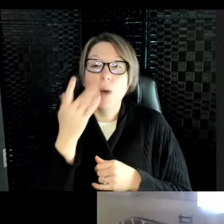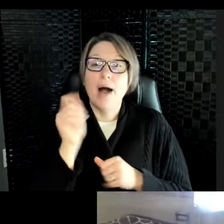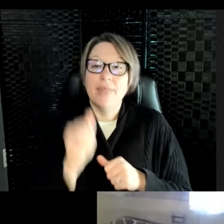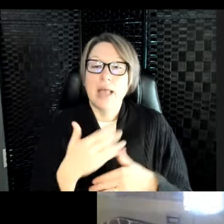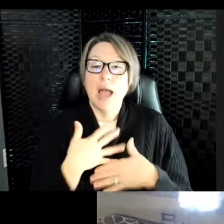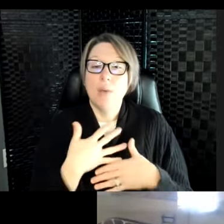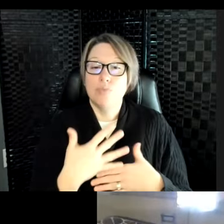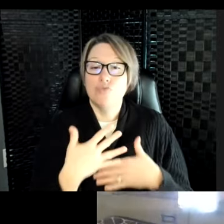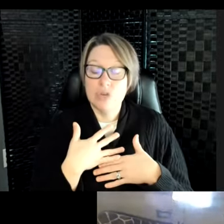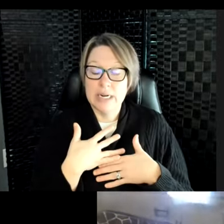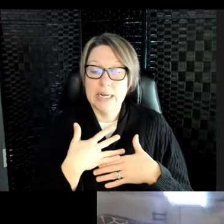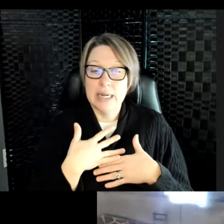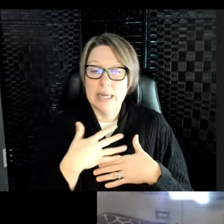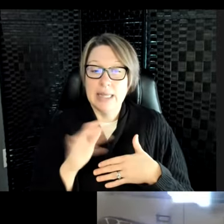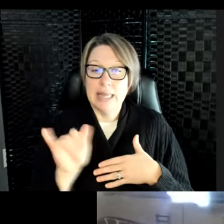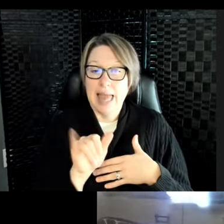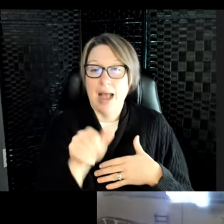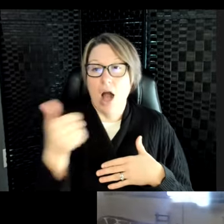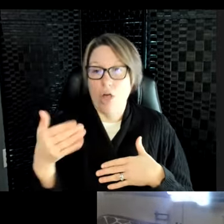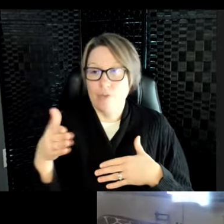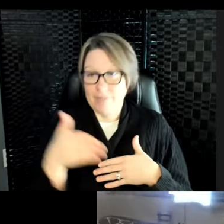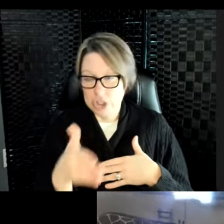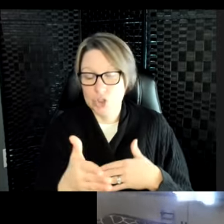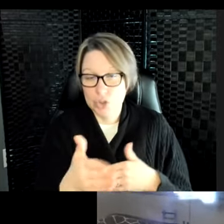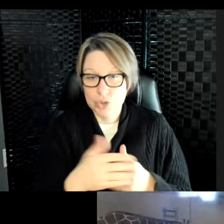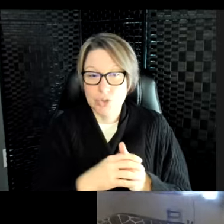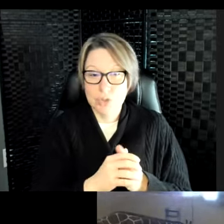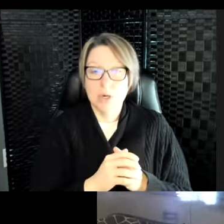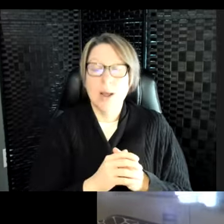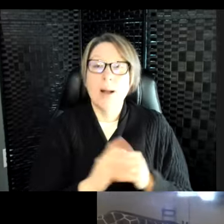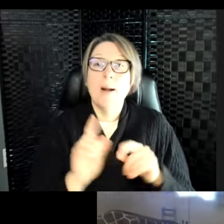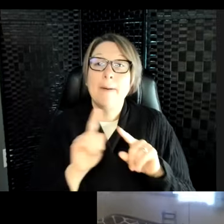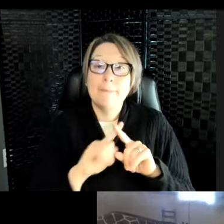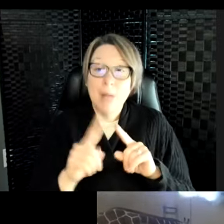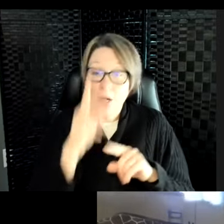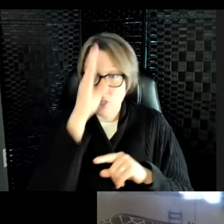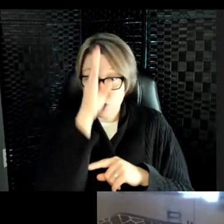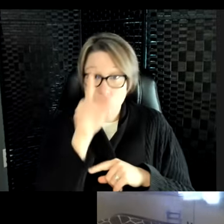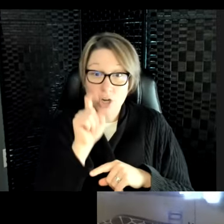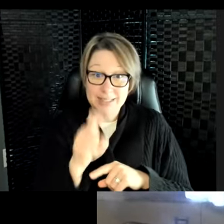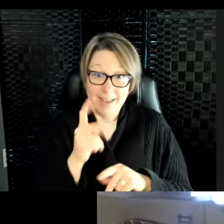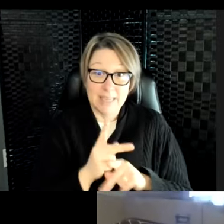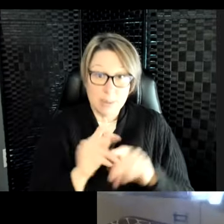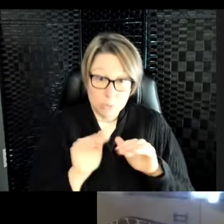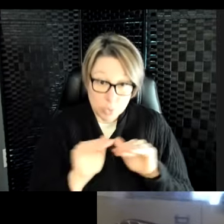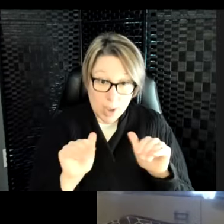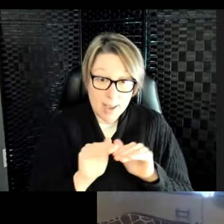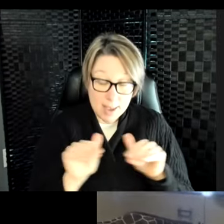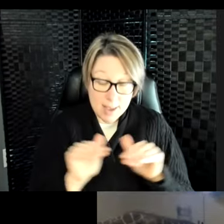in like other fish can. The sharks who have to keep swimming, those sharks actually